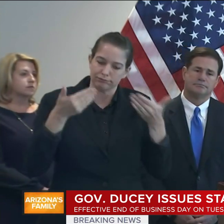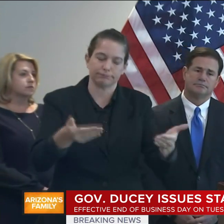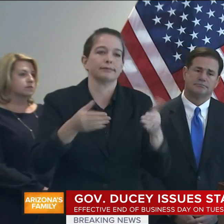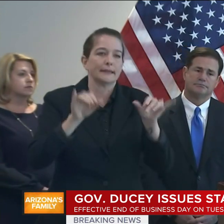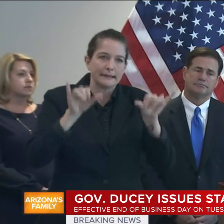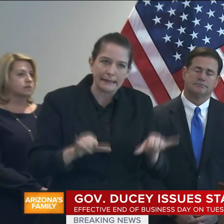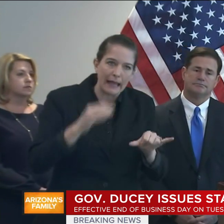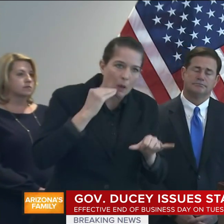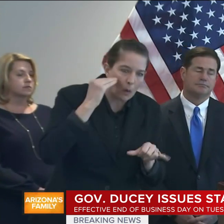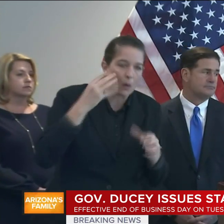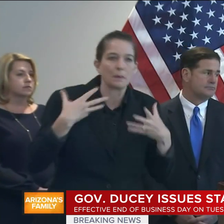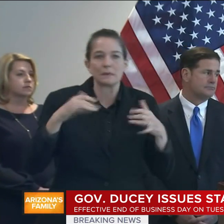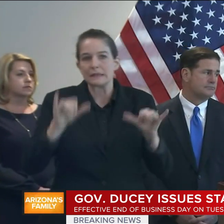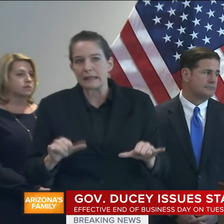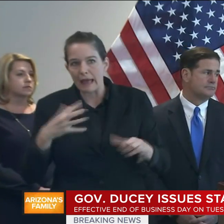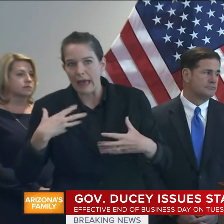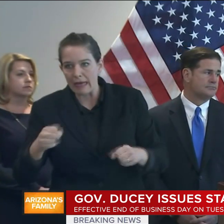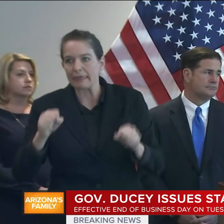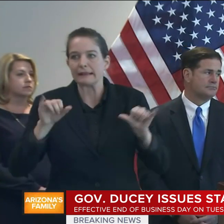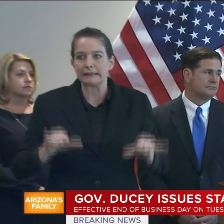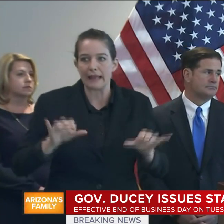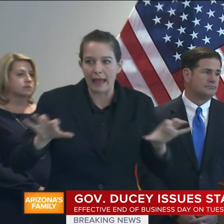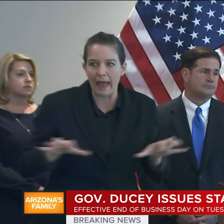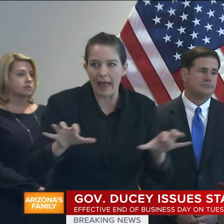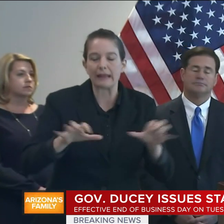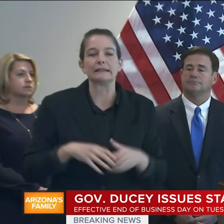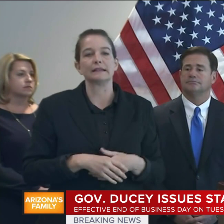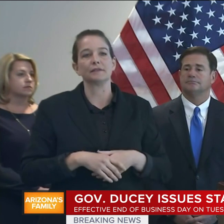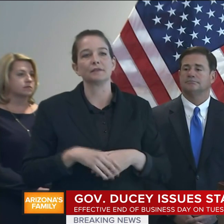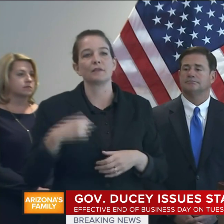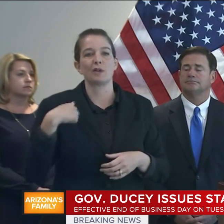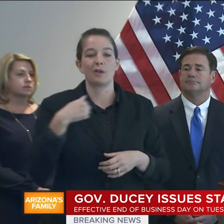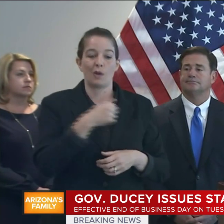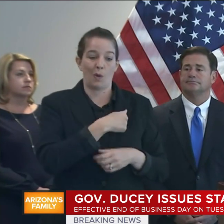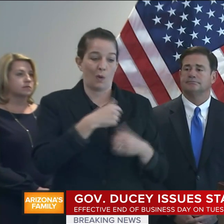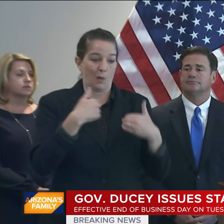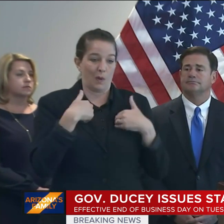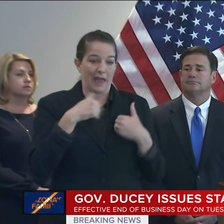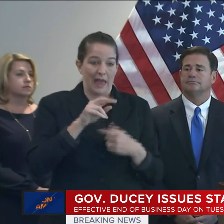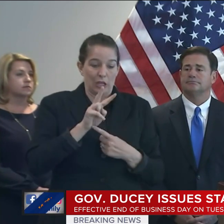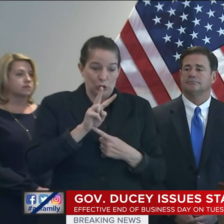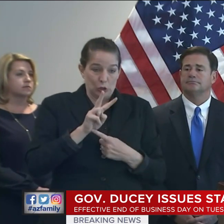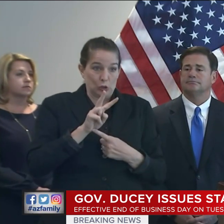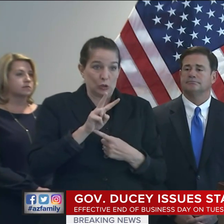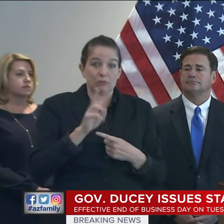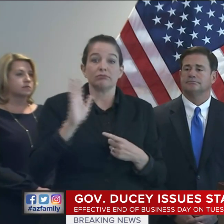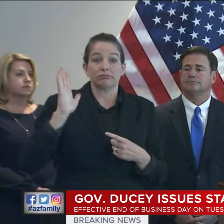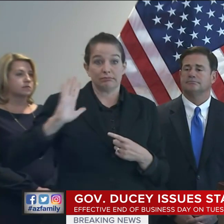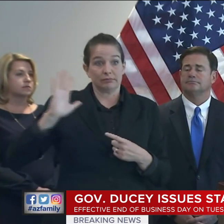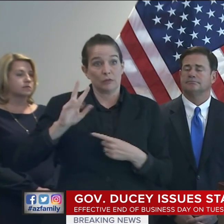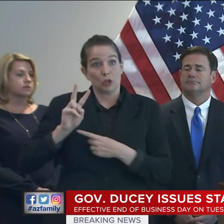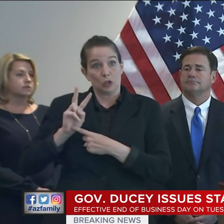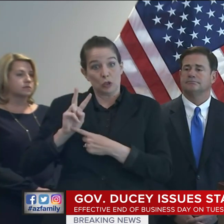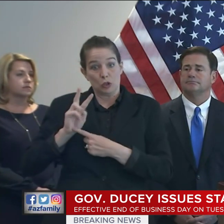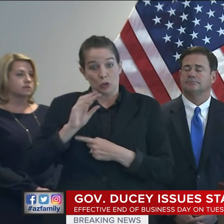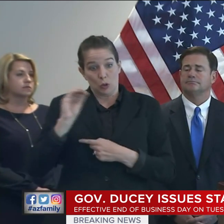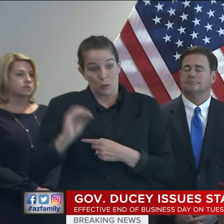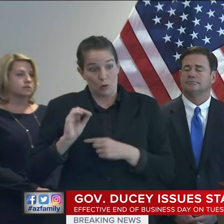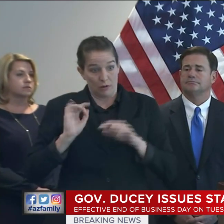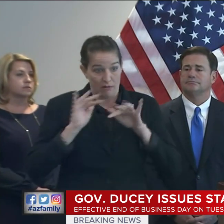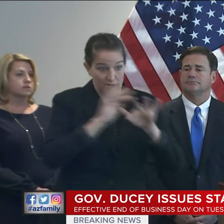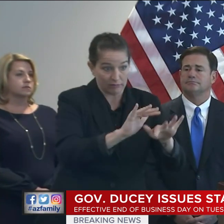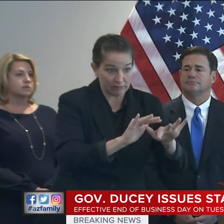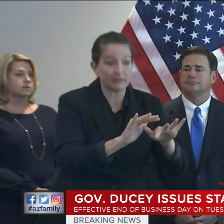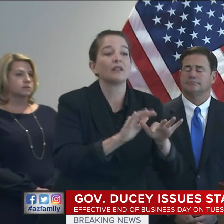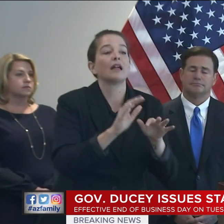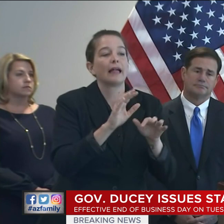I believe we went from a 2% to a 6% and almost a 7% of all of the visits being for COVID